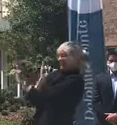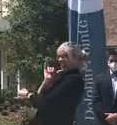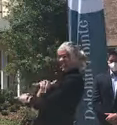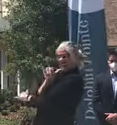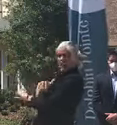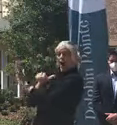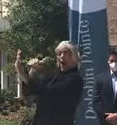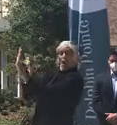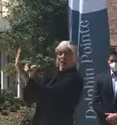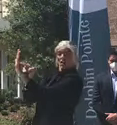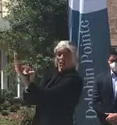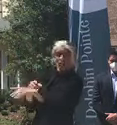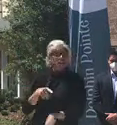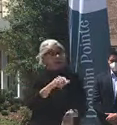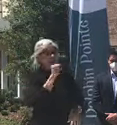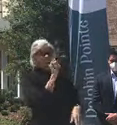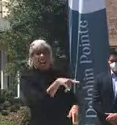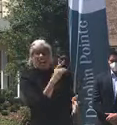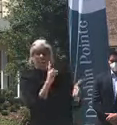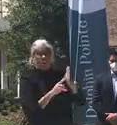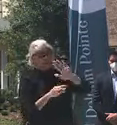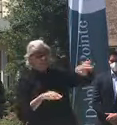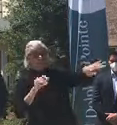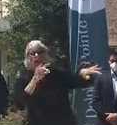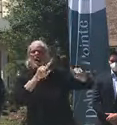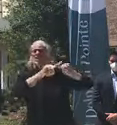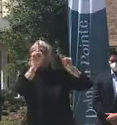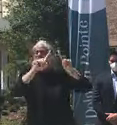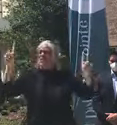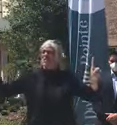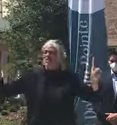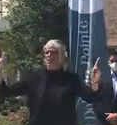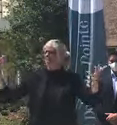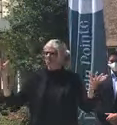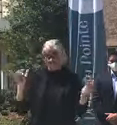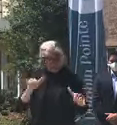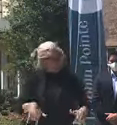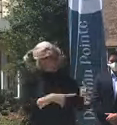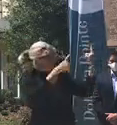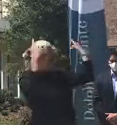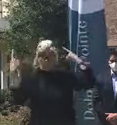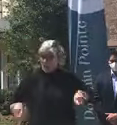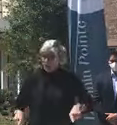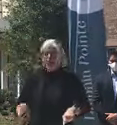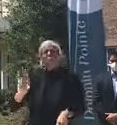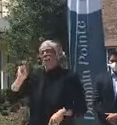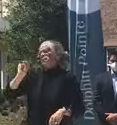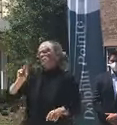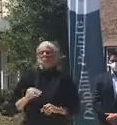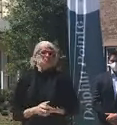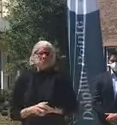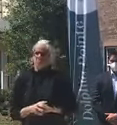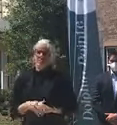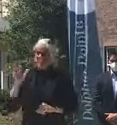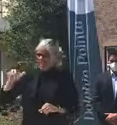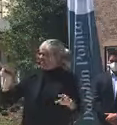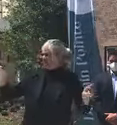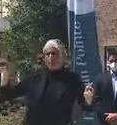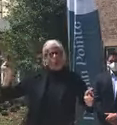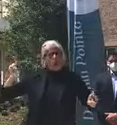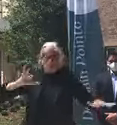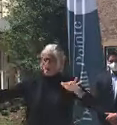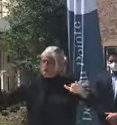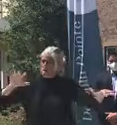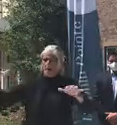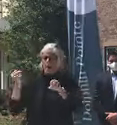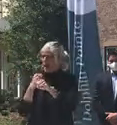and Secretary Mayhew, this doesn't happen. And this is saving a lot of lives. And one of the things one of the residents